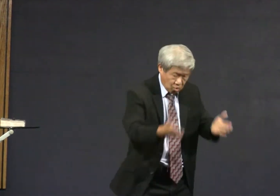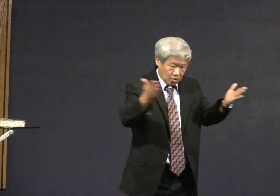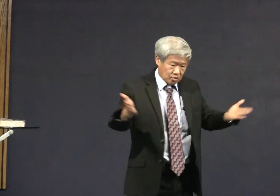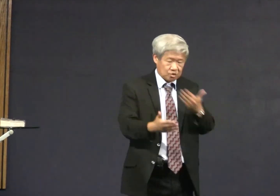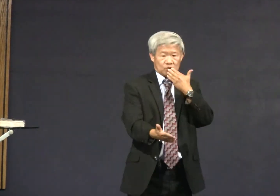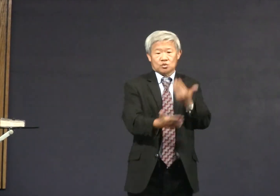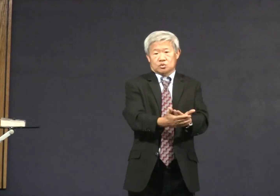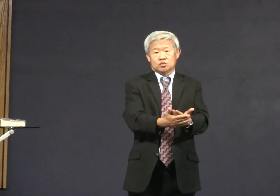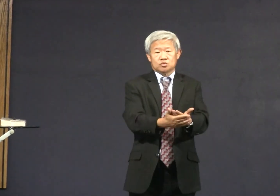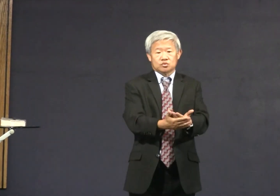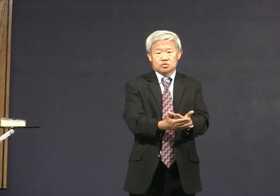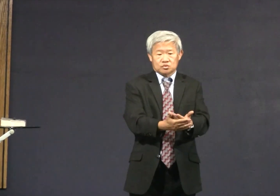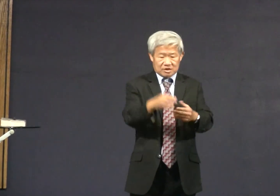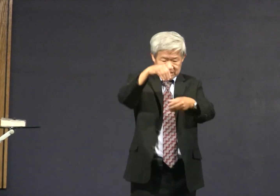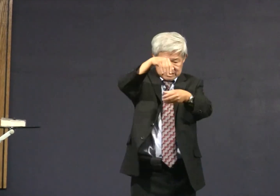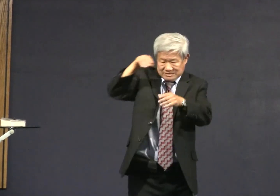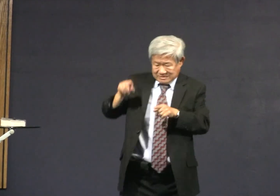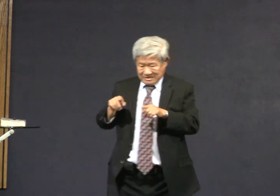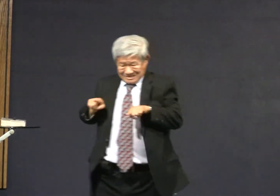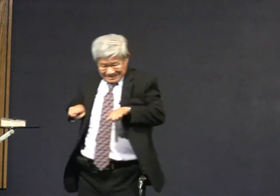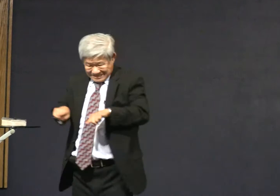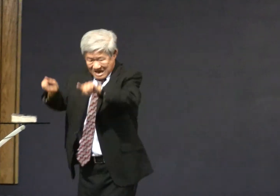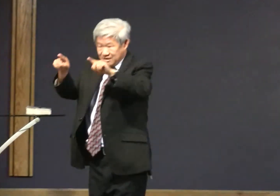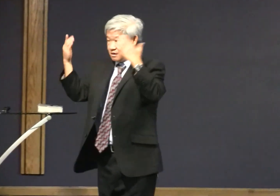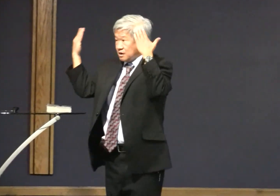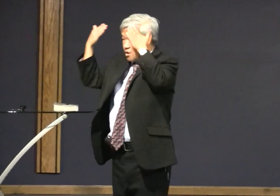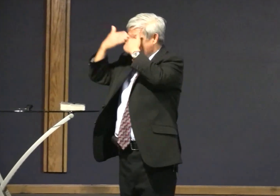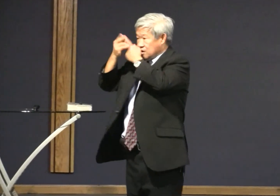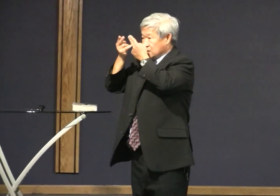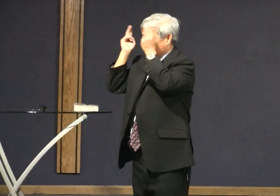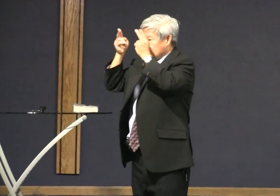and that way you can do positive encouragement